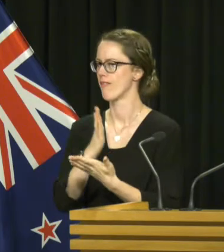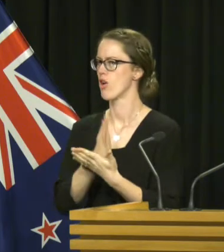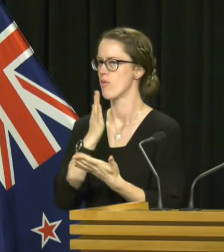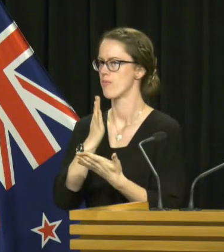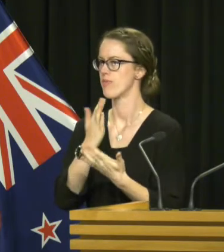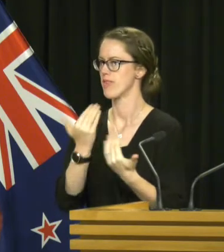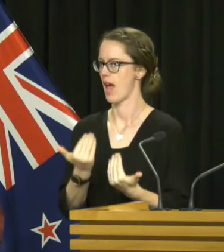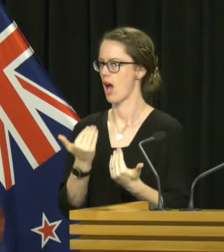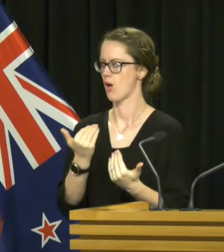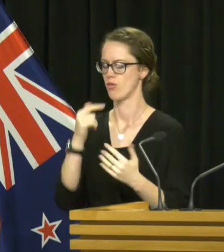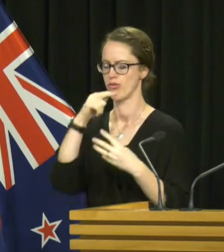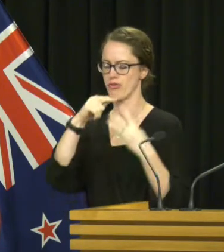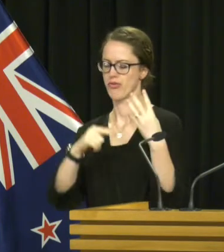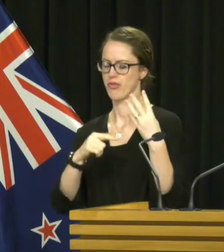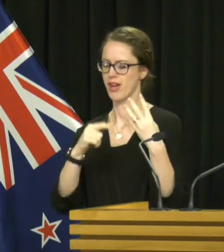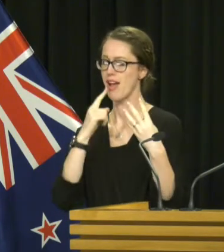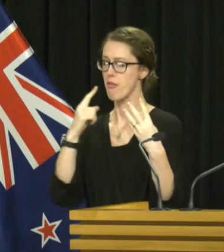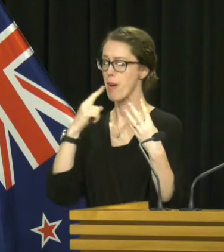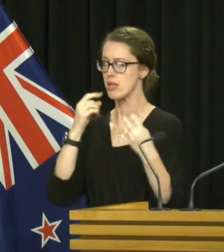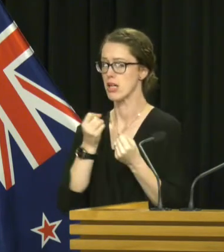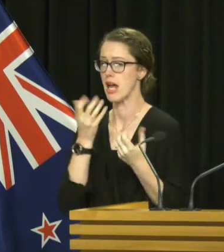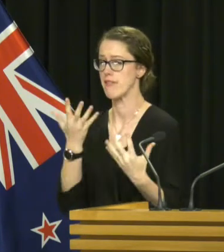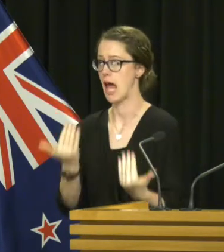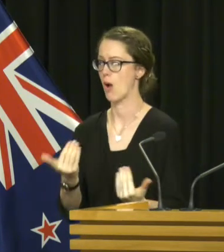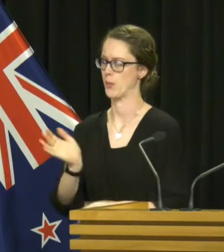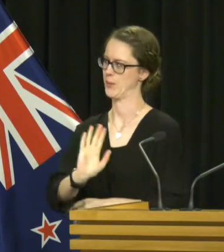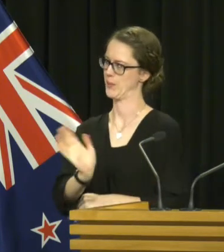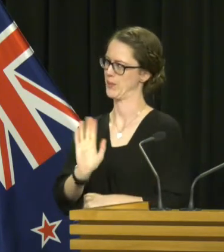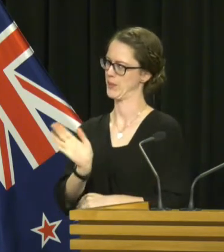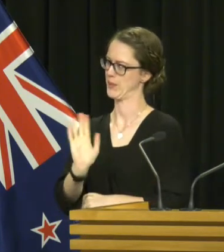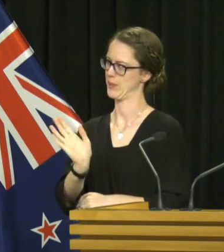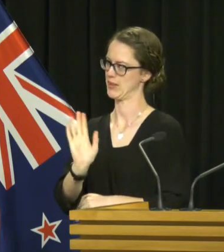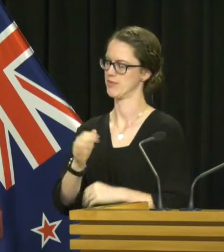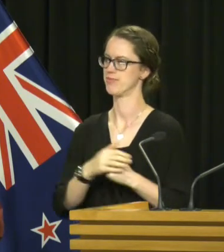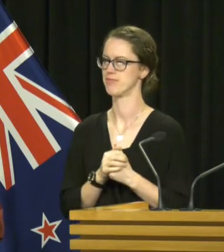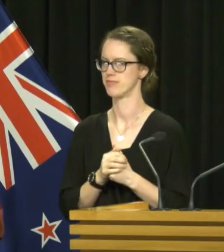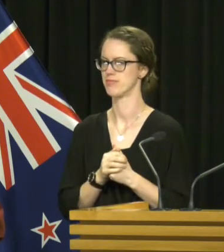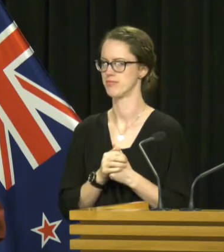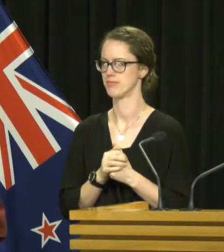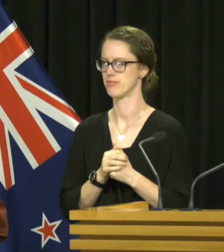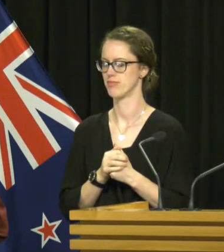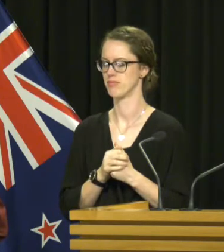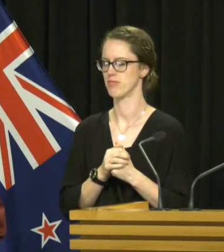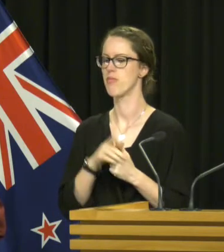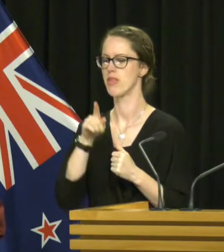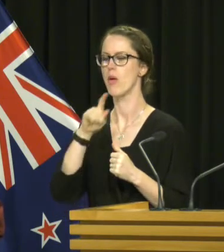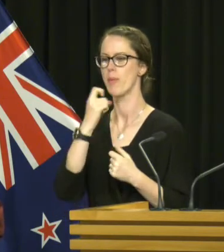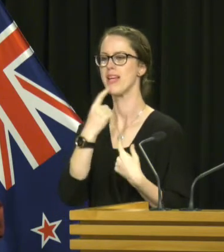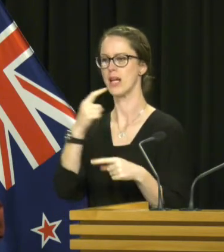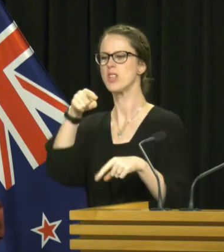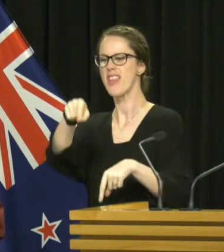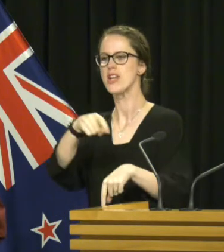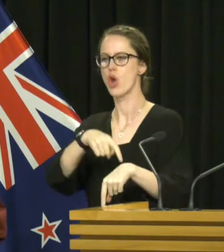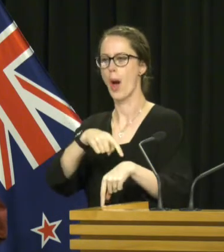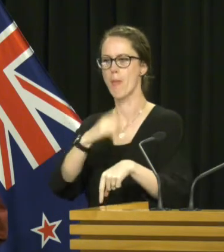now that I'll be not releasing any further details on any of those initiatives ahead of time.